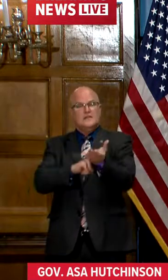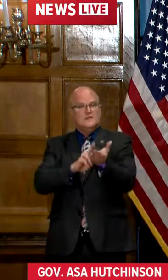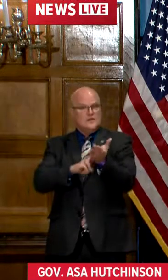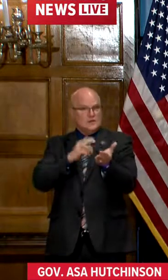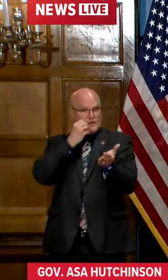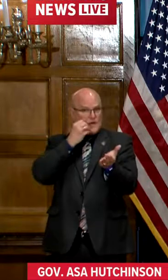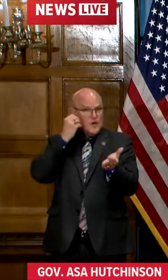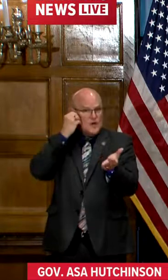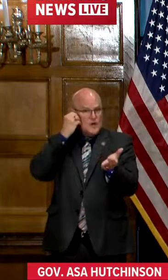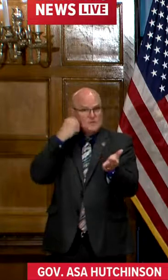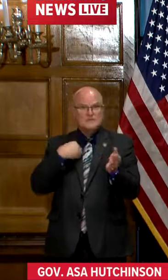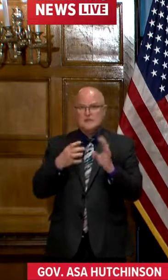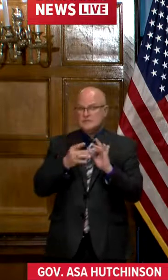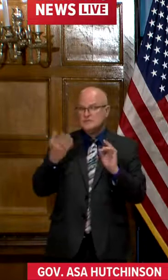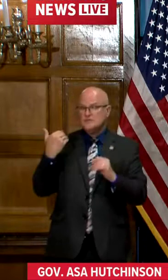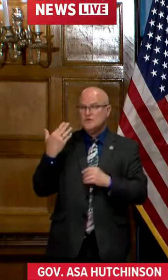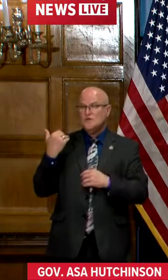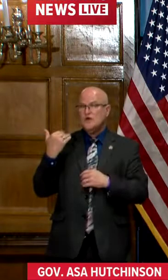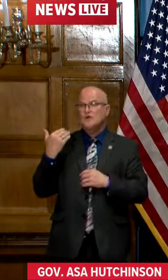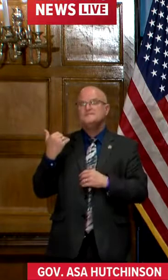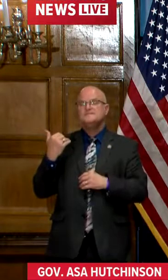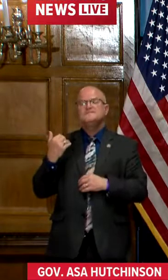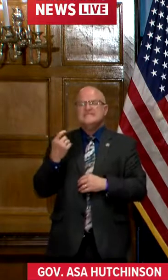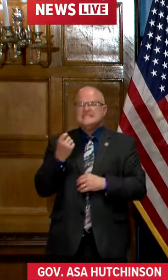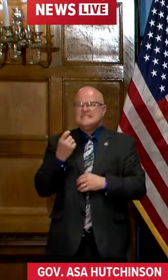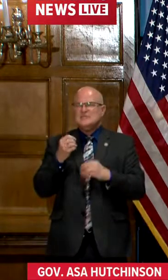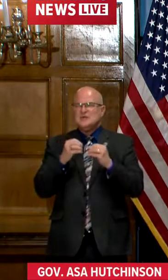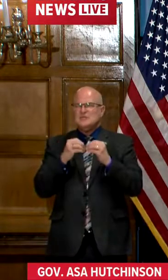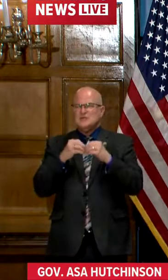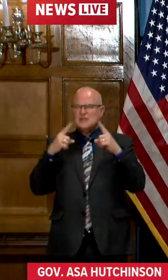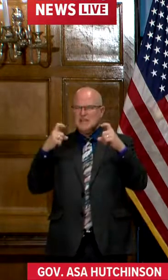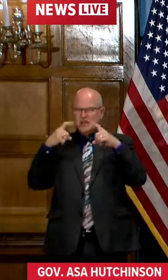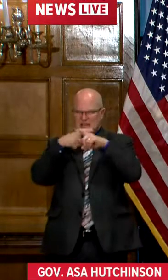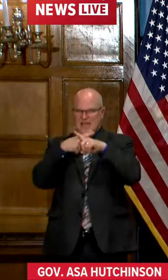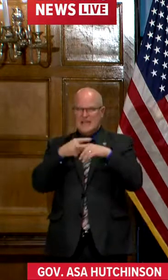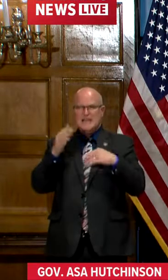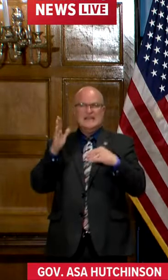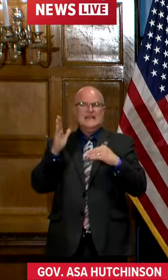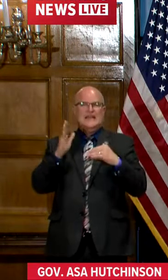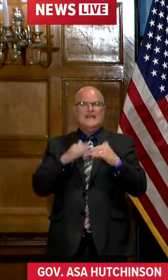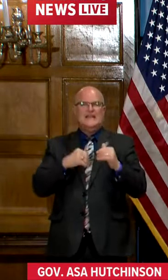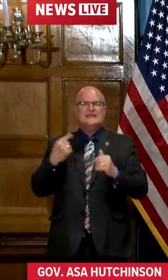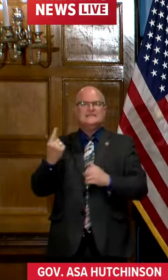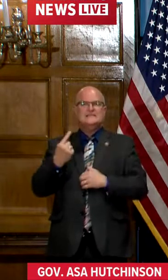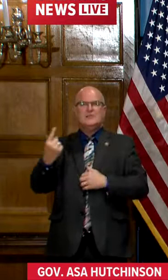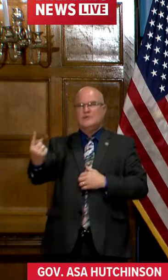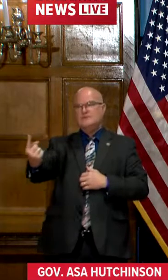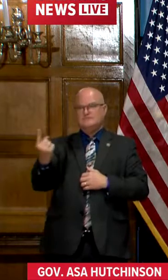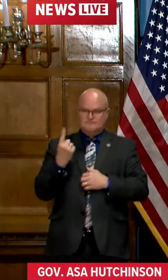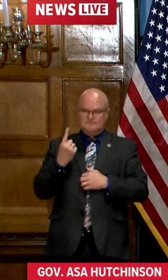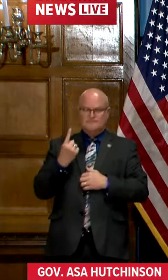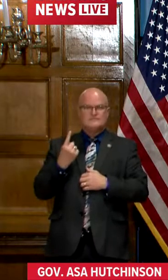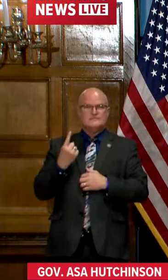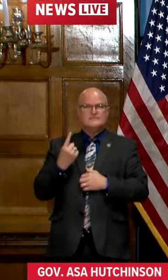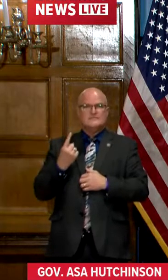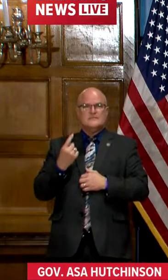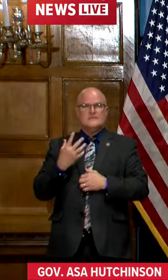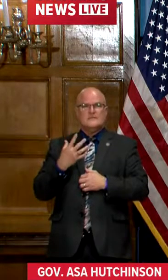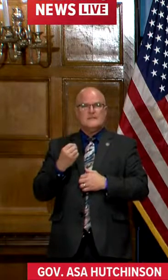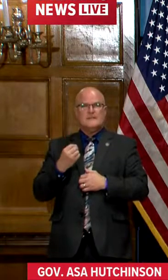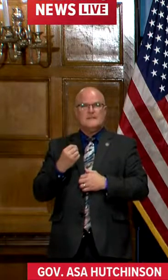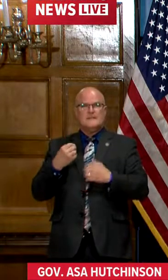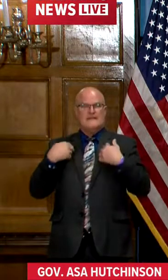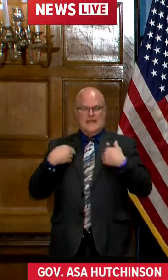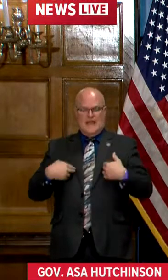facilities, as I've mentioned before, it's a little bit more complicated than just someone coming in and a